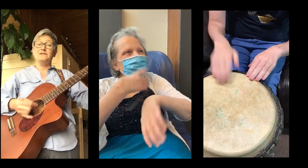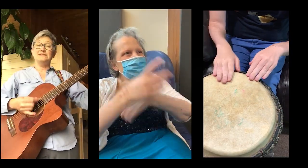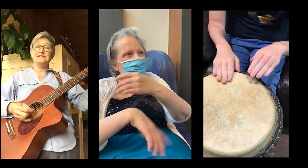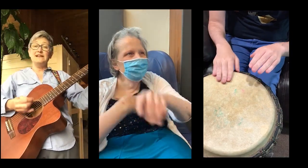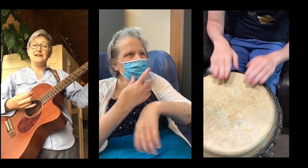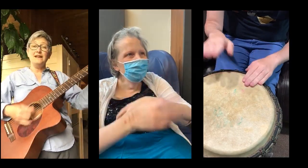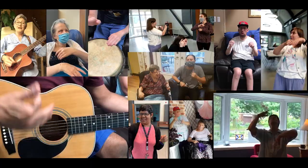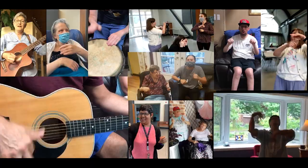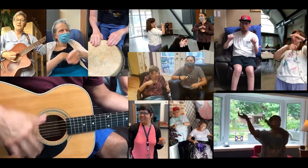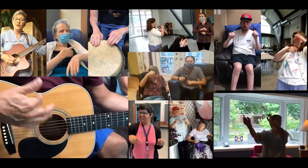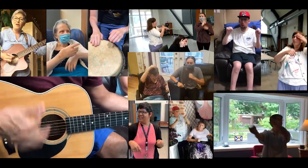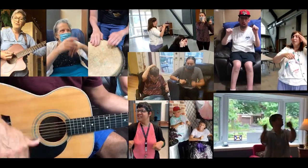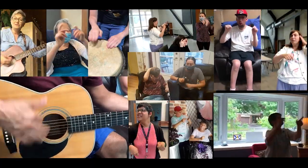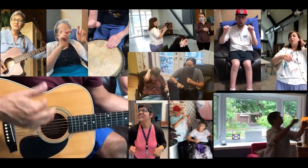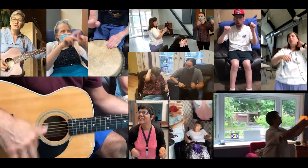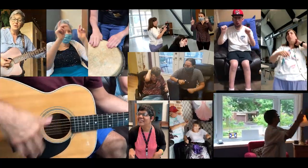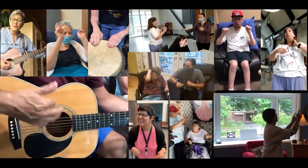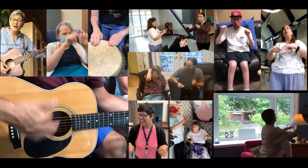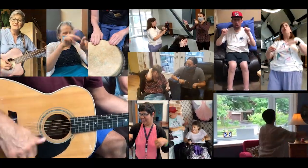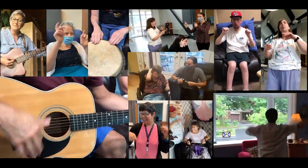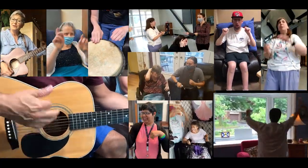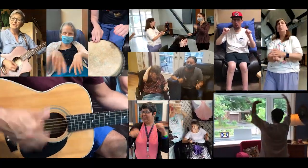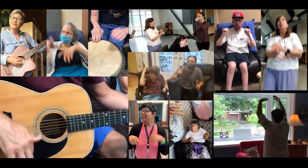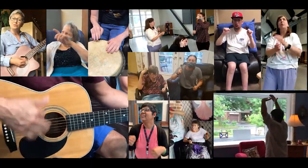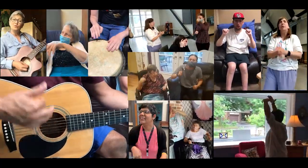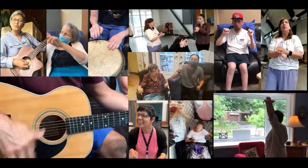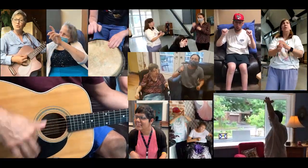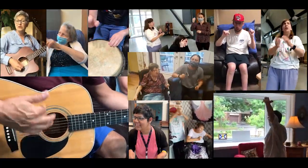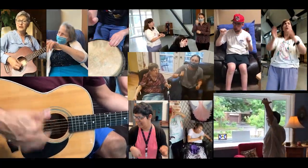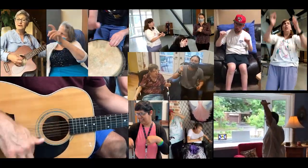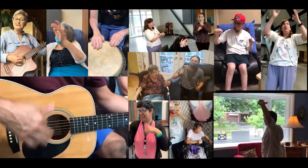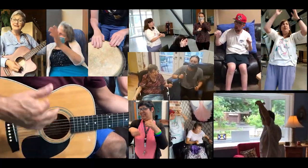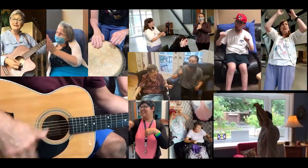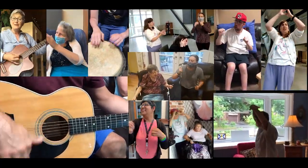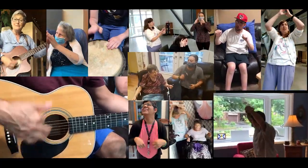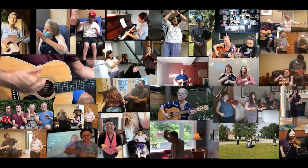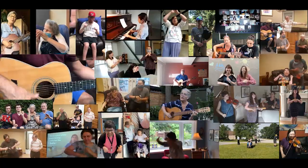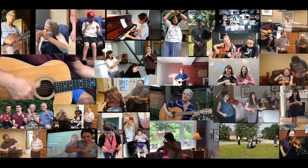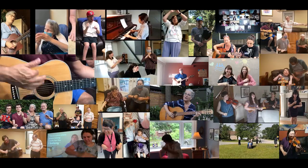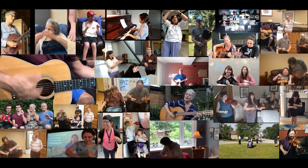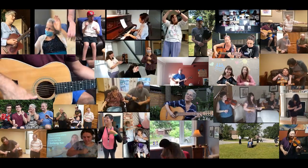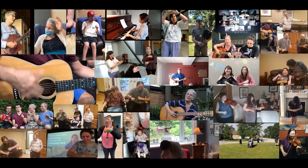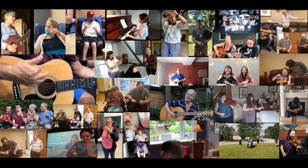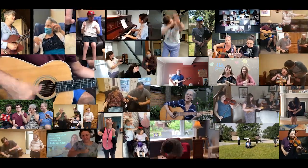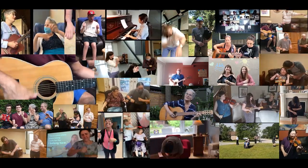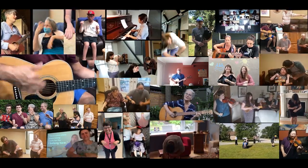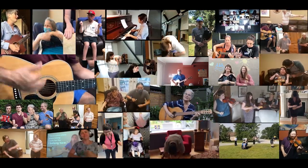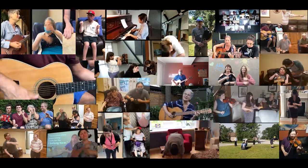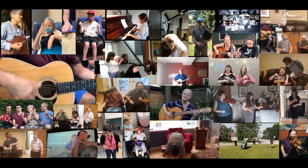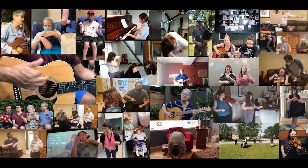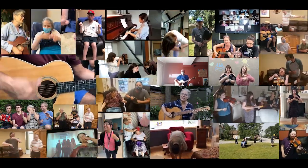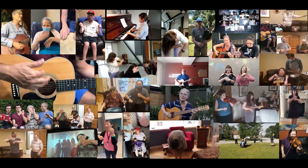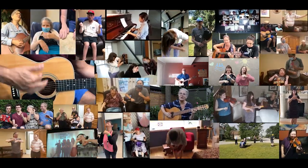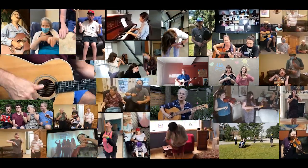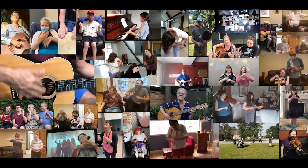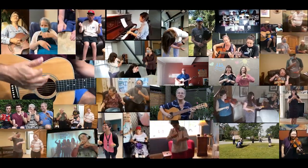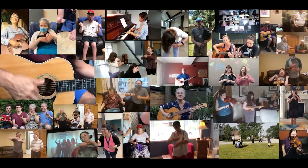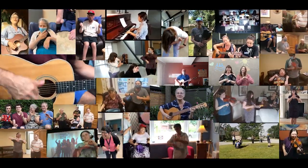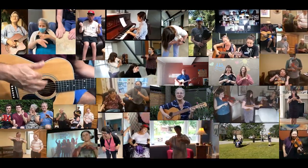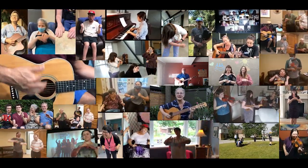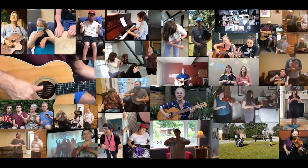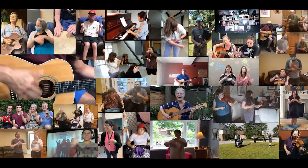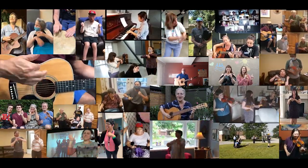It's me It's It's It's part to build community Go and do your part